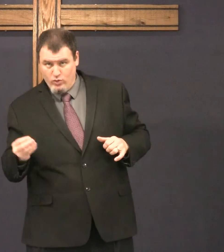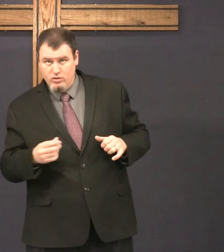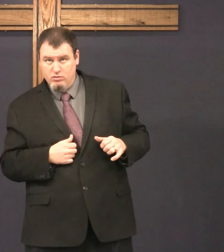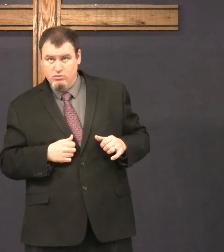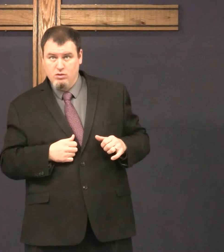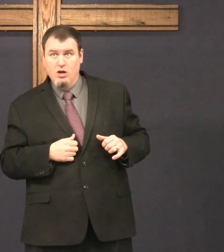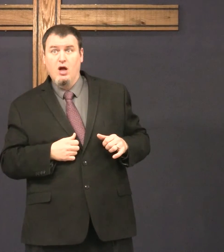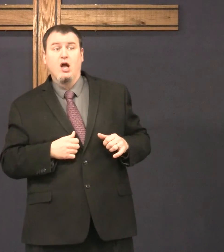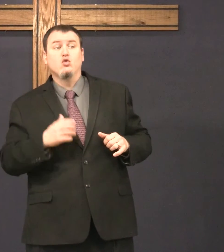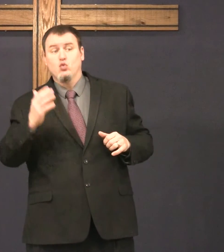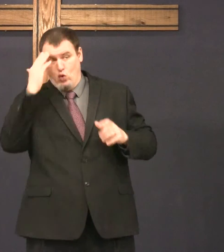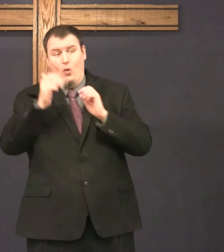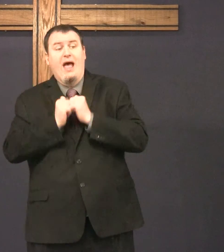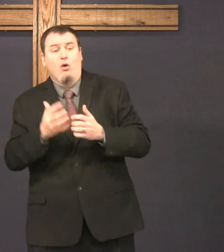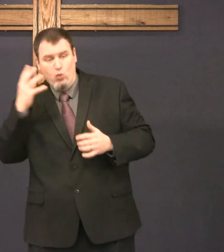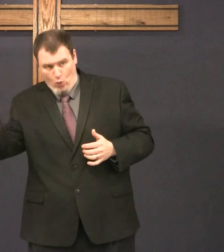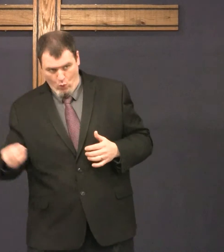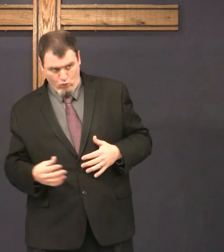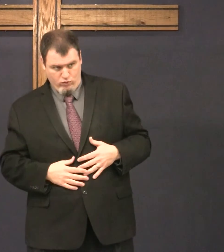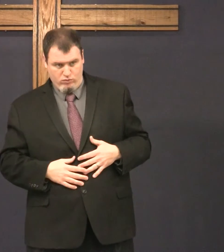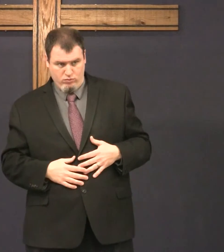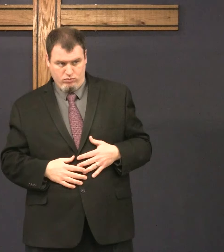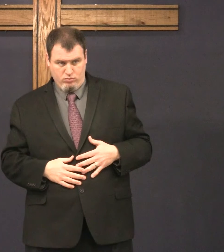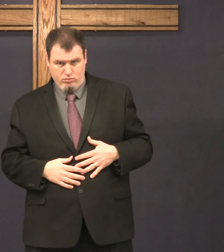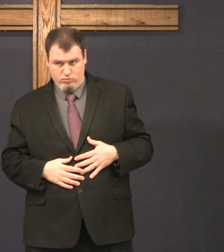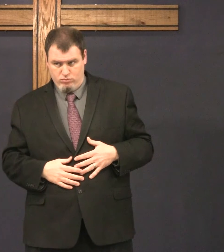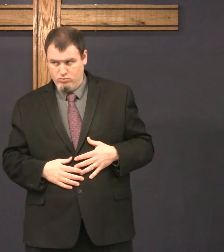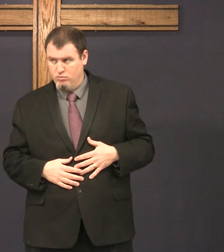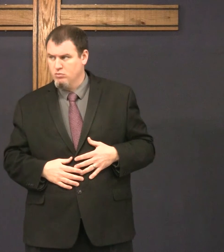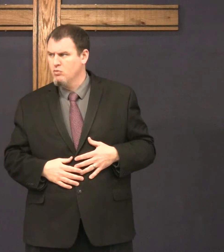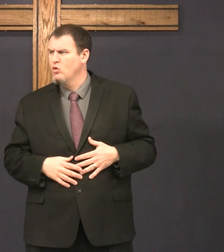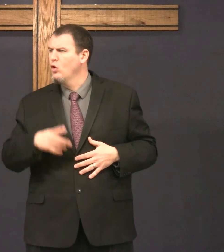You know where I'm going. And you know the way I'm going.